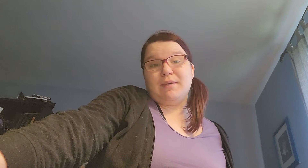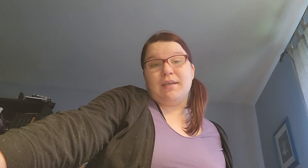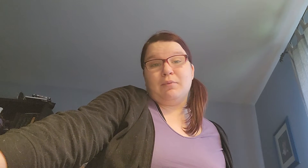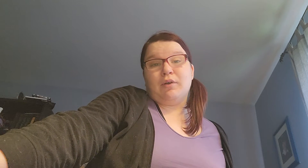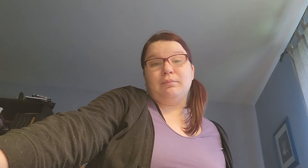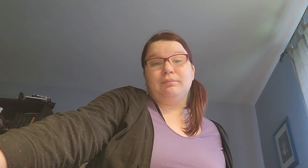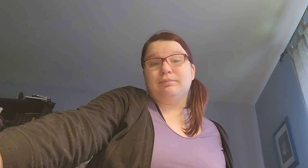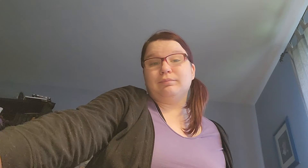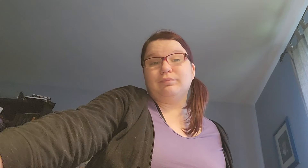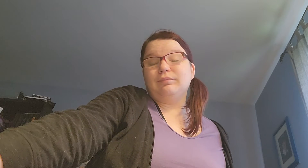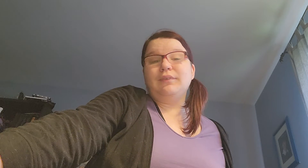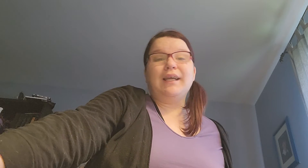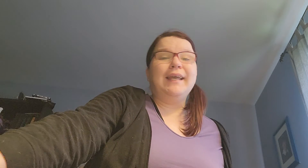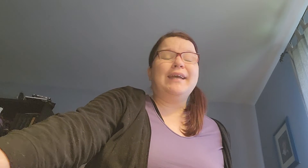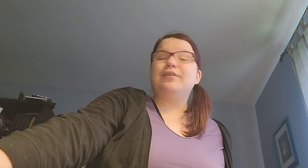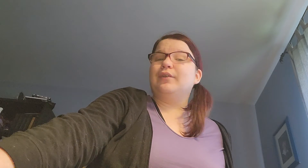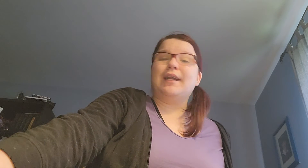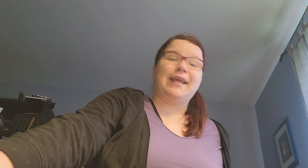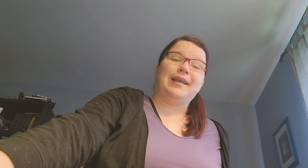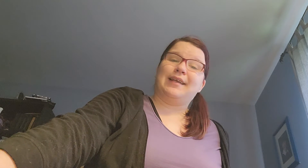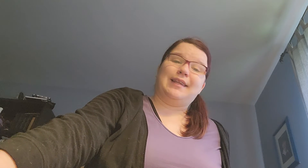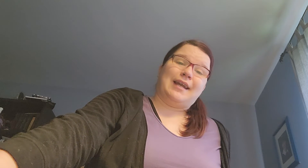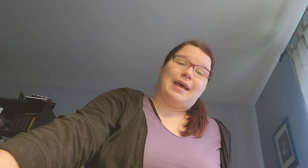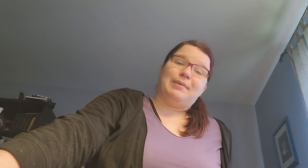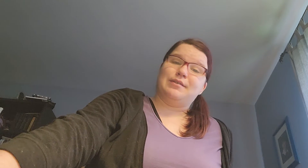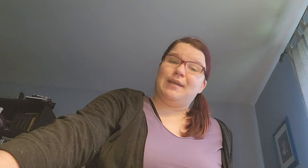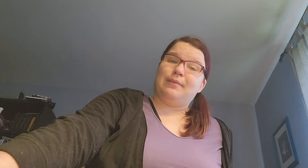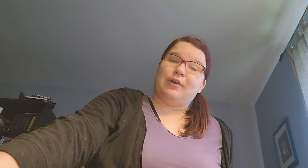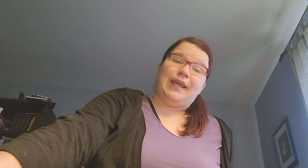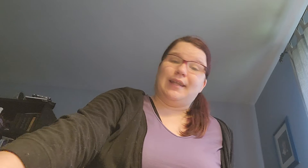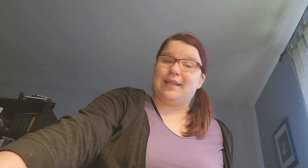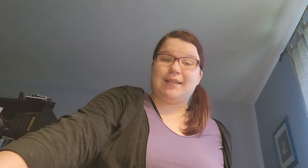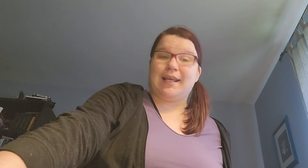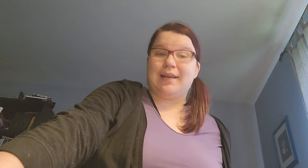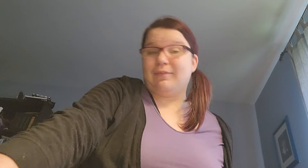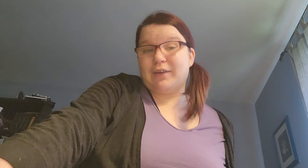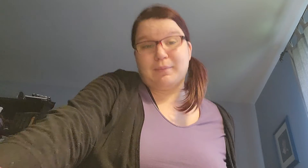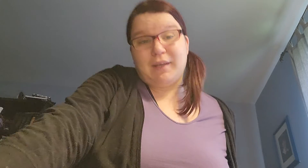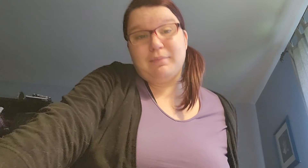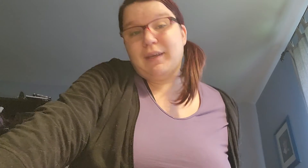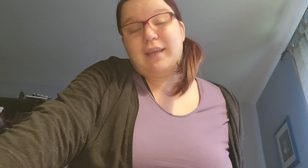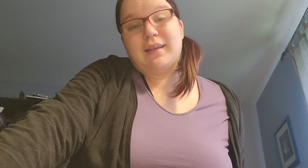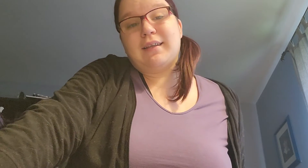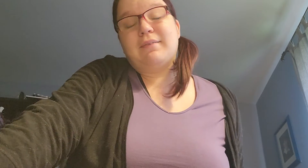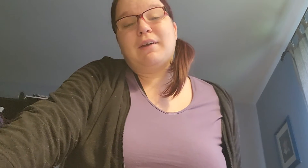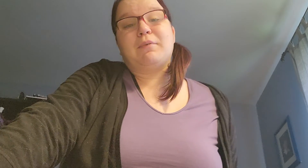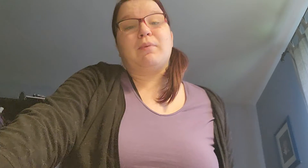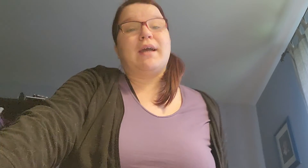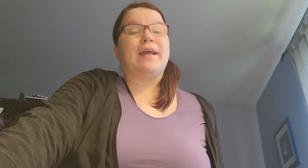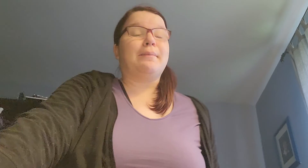me anymore. I can't do that. I can't let that happen to me anymore. can't let that affect me. I can't let that affect the way I am.